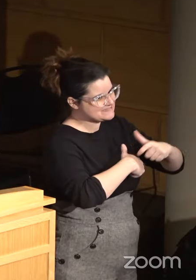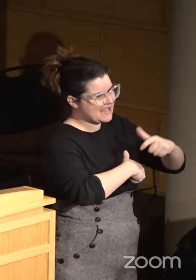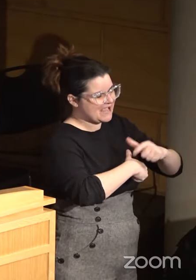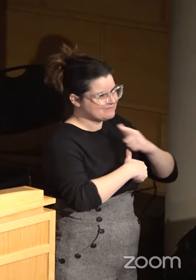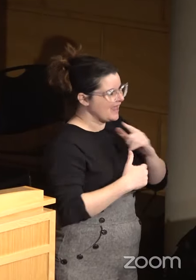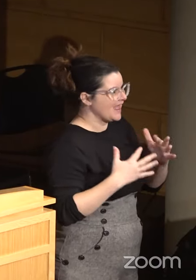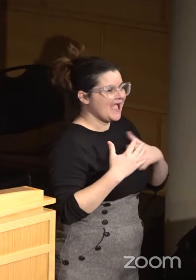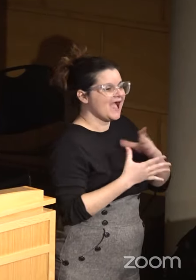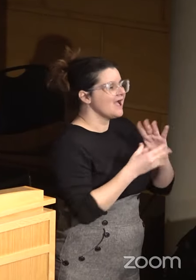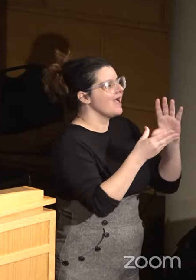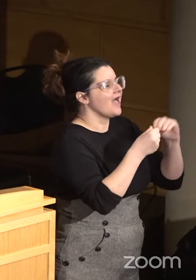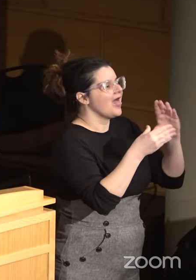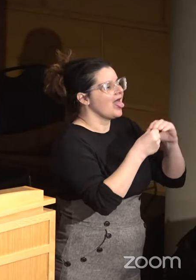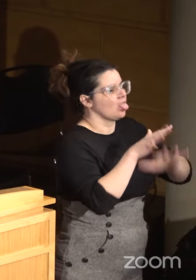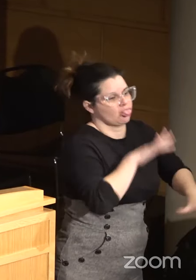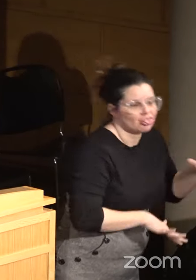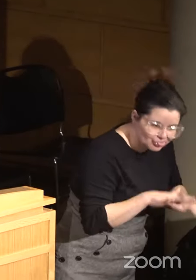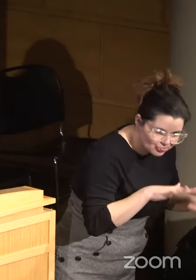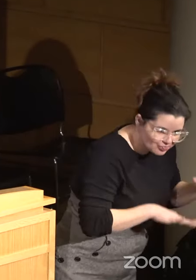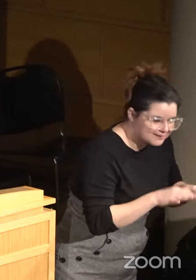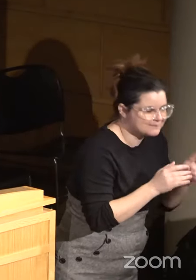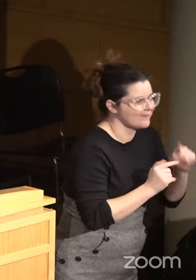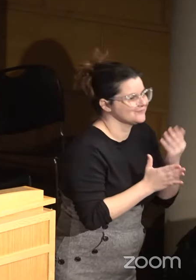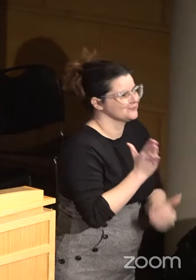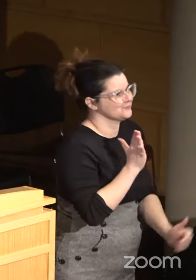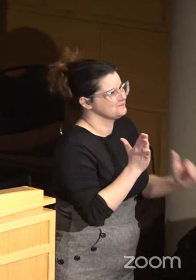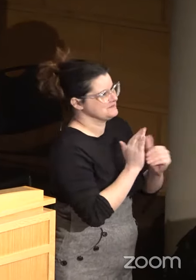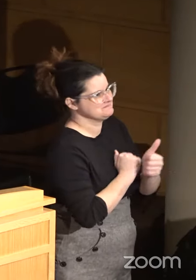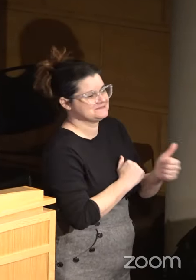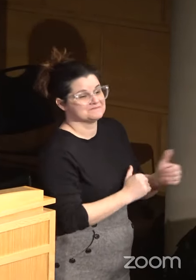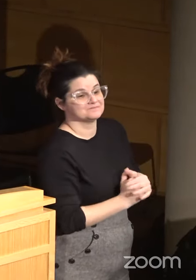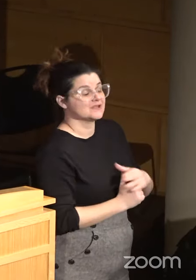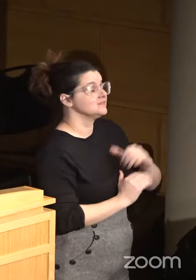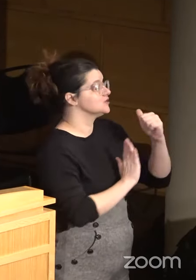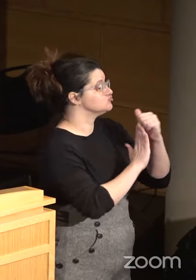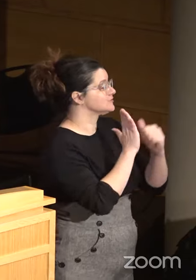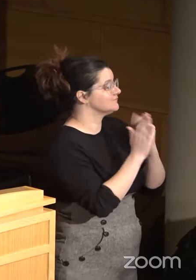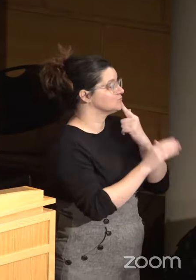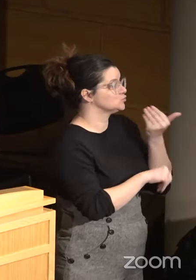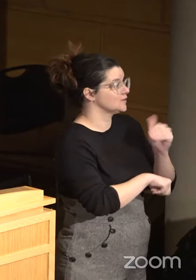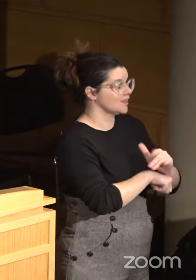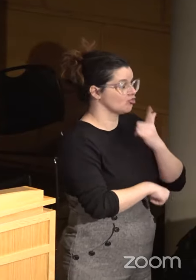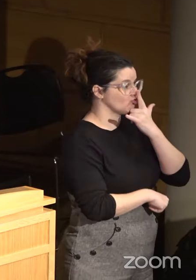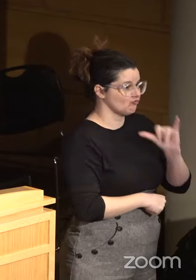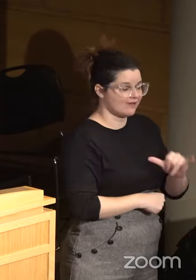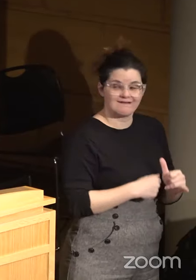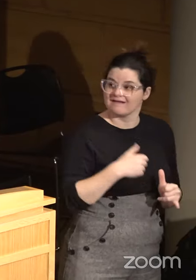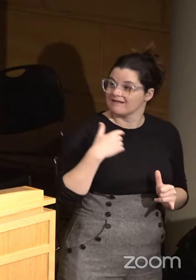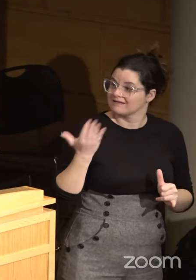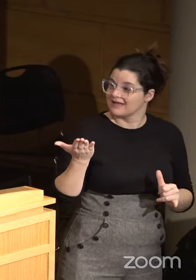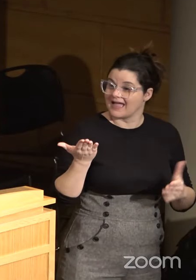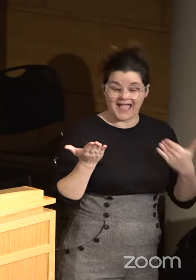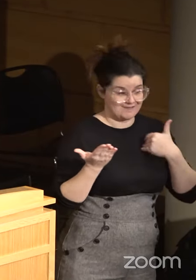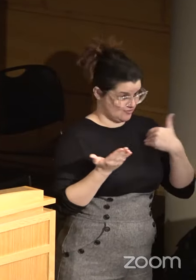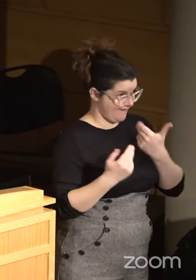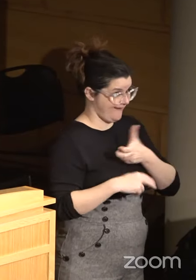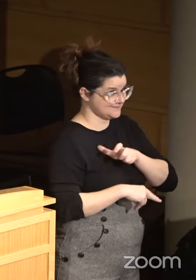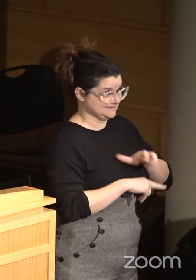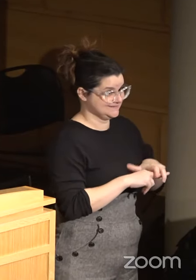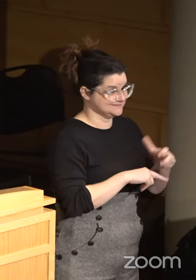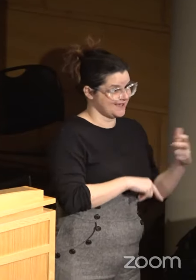of when we're trying to hear and people have to repeat themselves. The agenda for the evening, after I sit down,